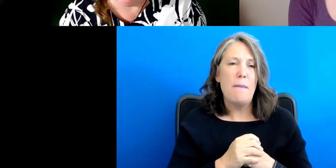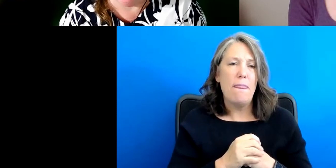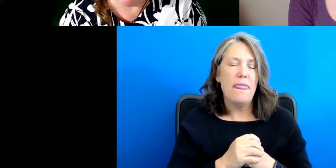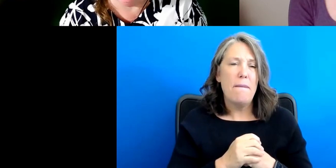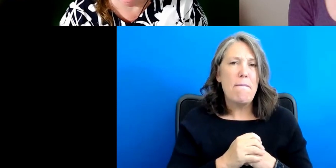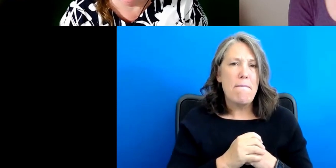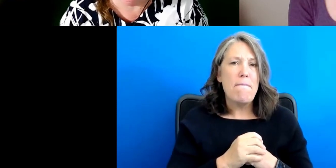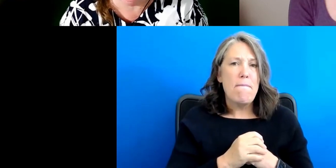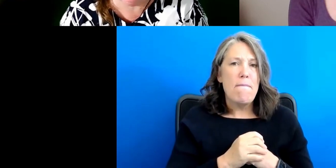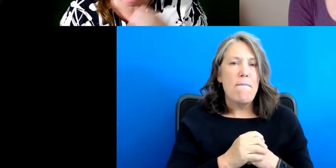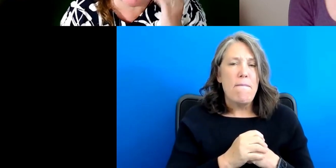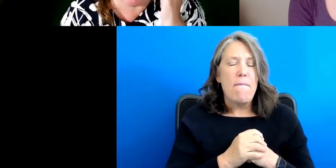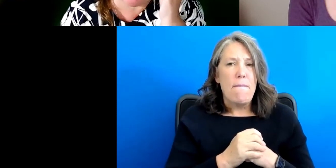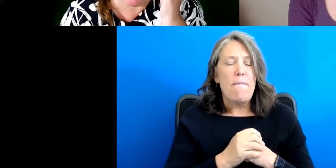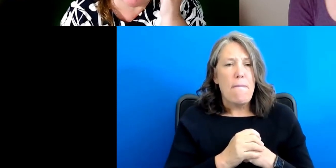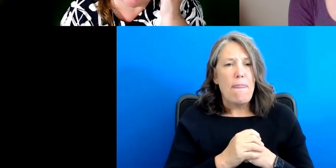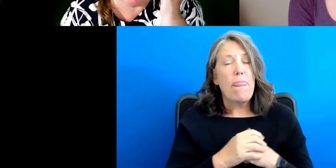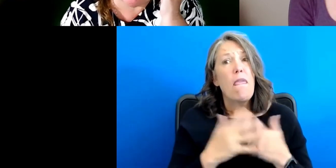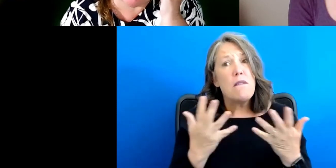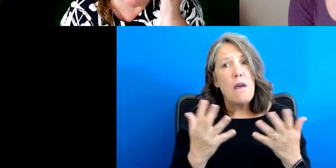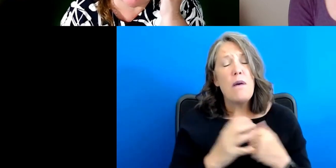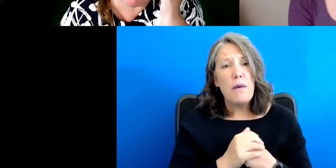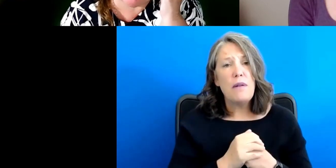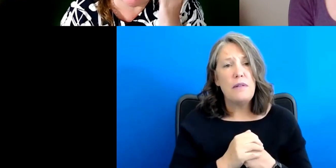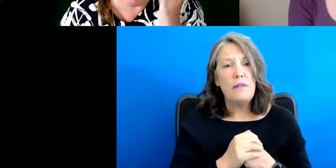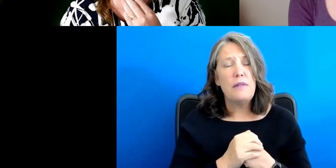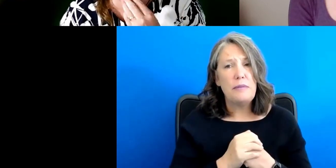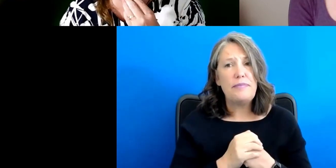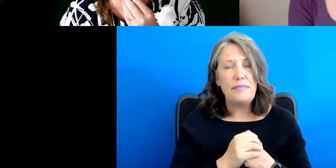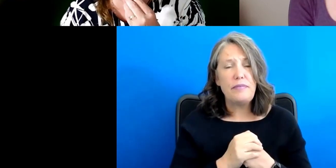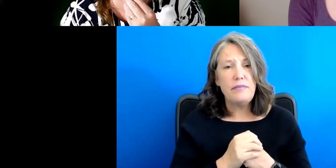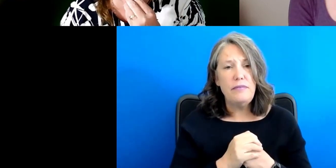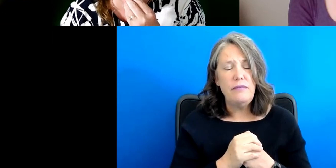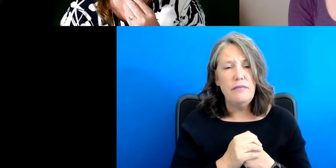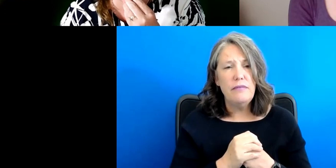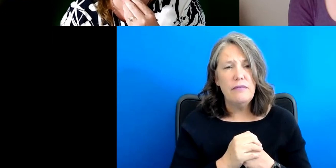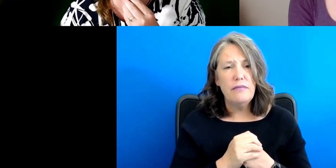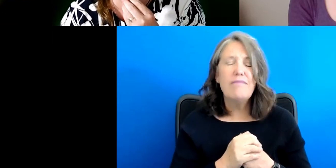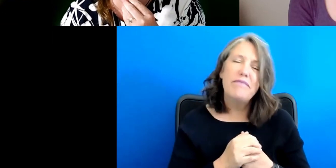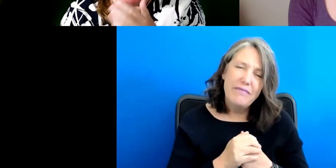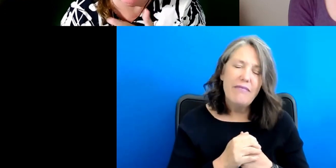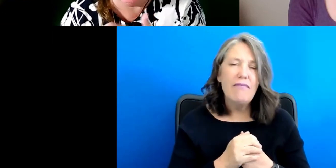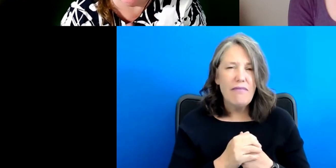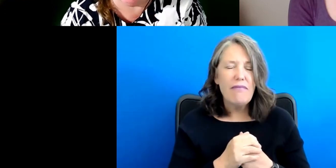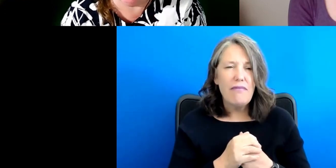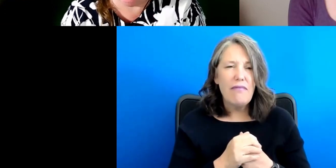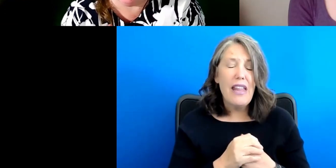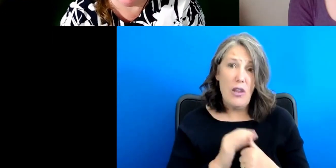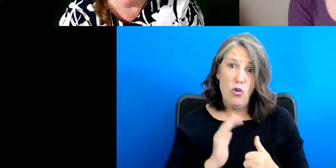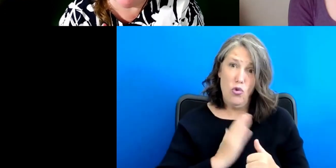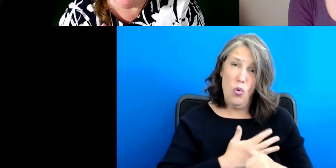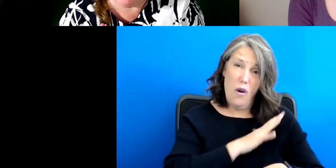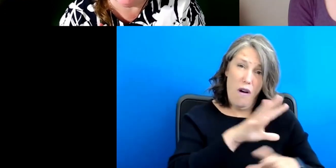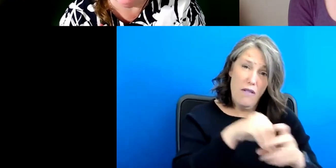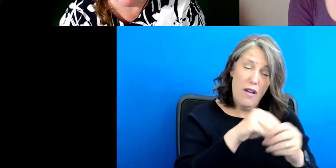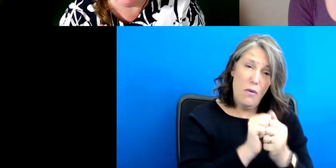and, uh, so, so I would, in addition to, to our involvement with